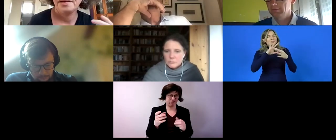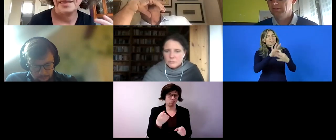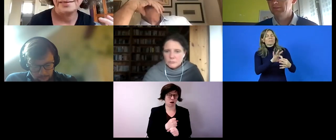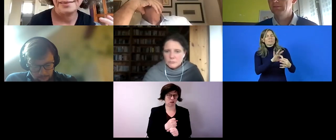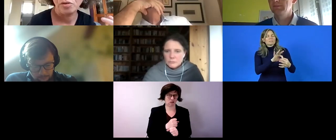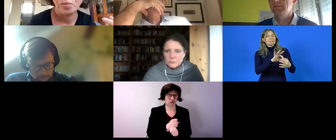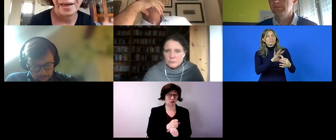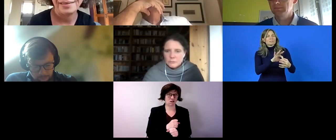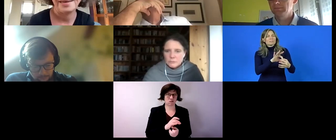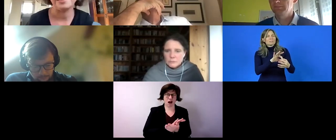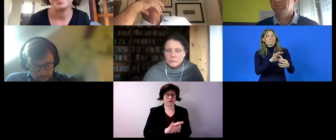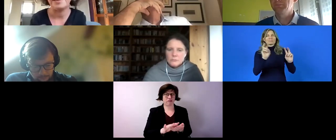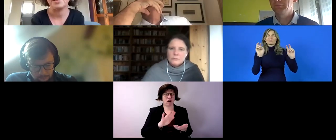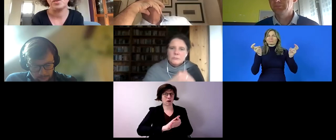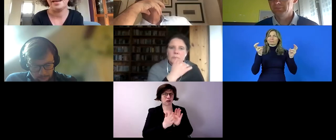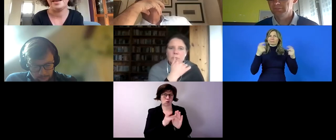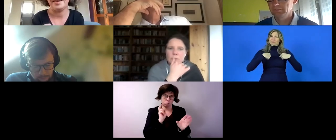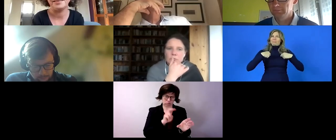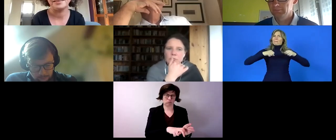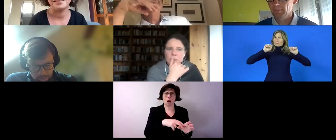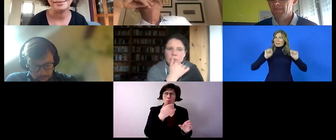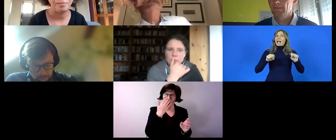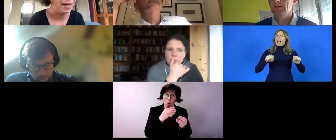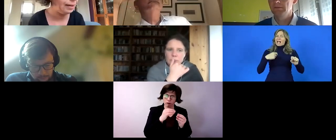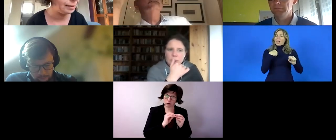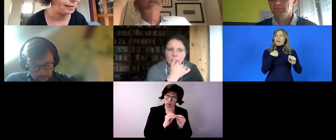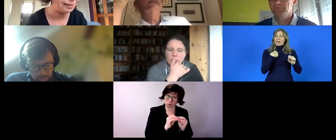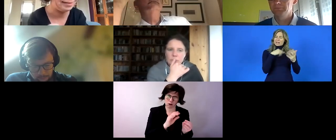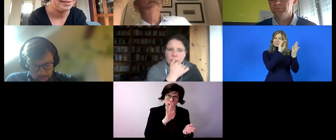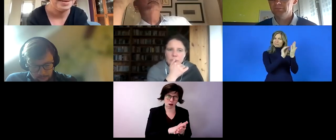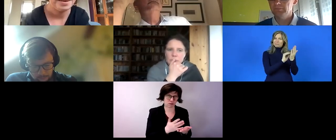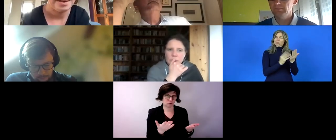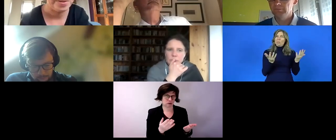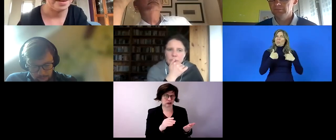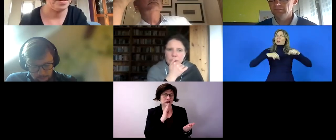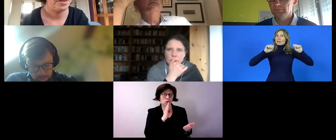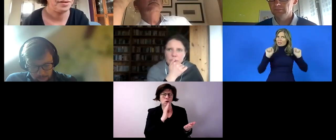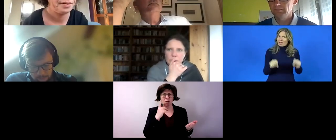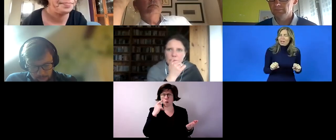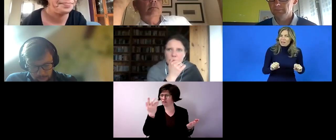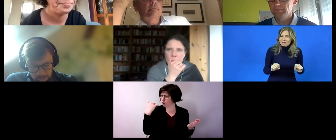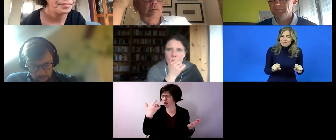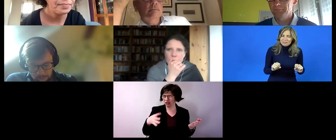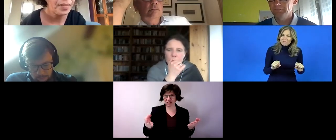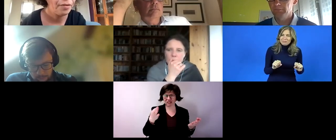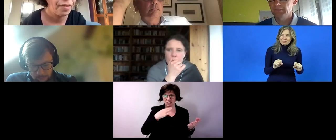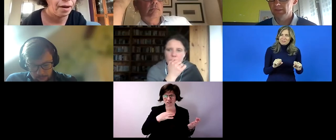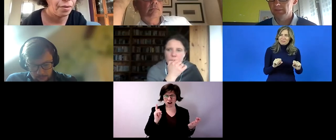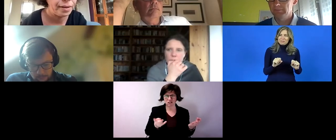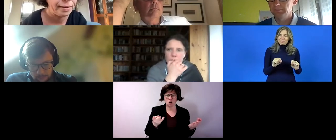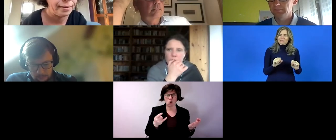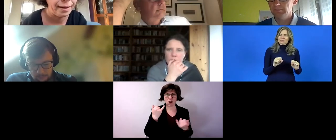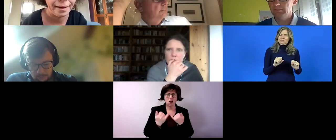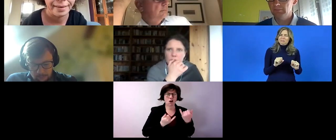um of disabled people but is it not easier to offer